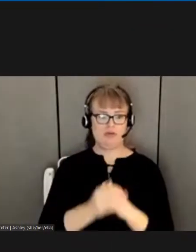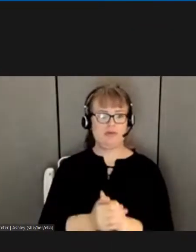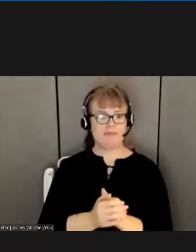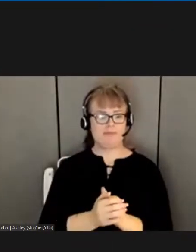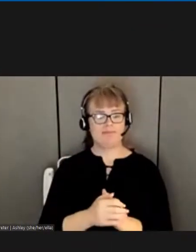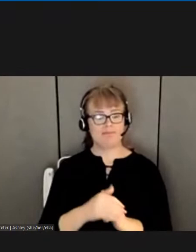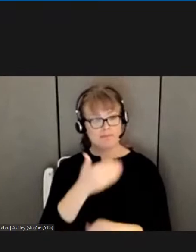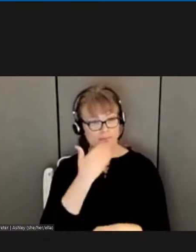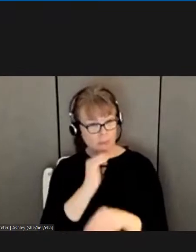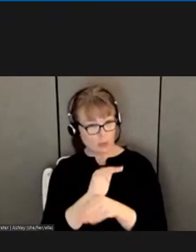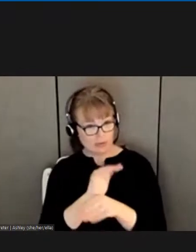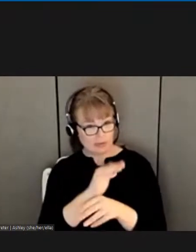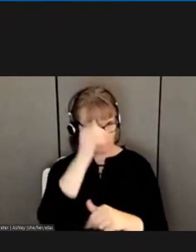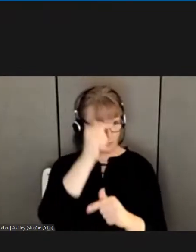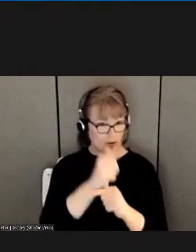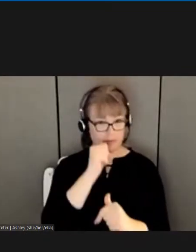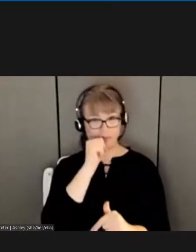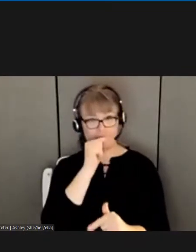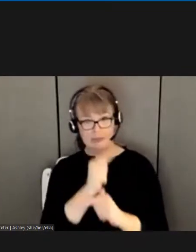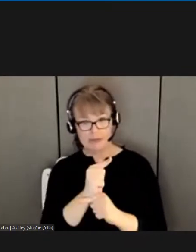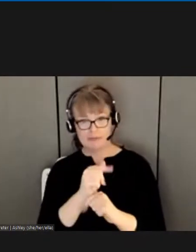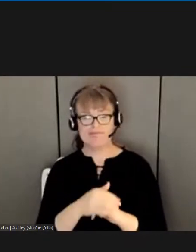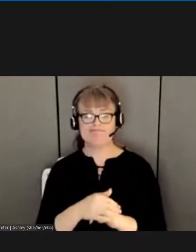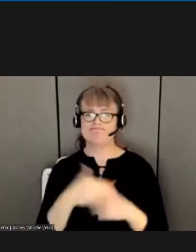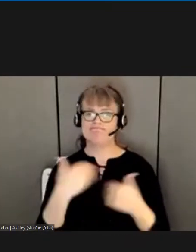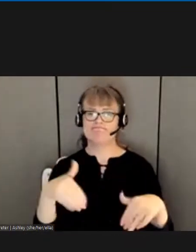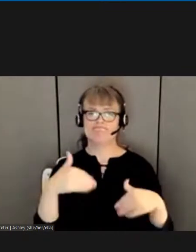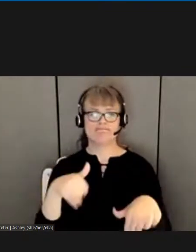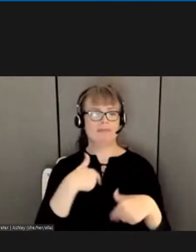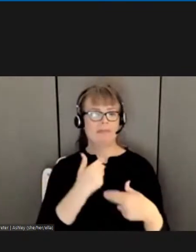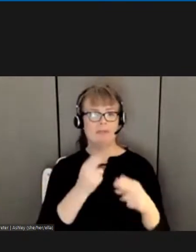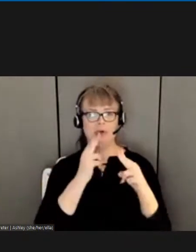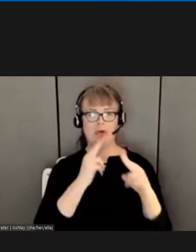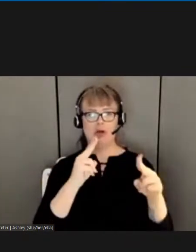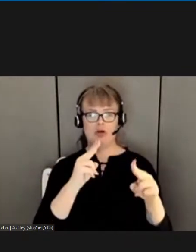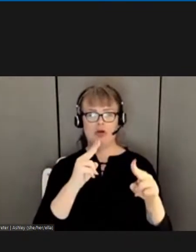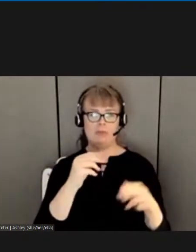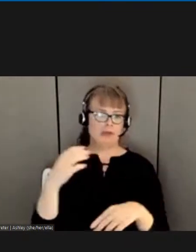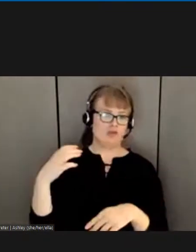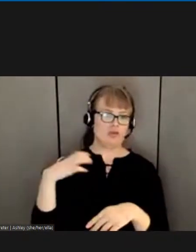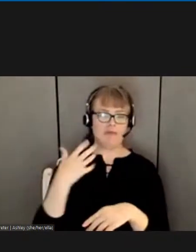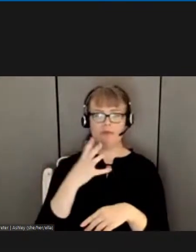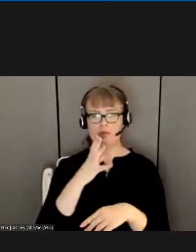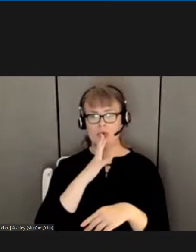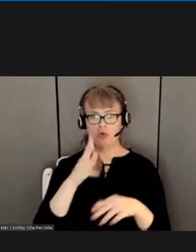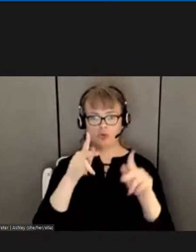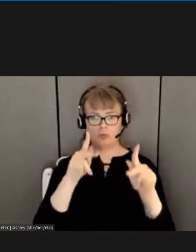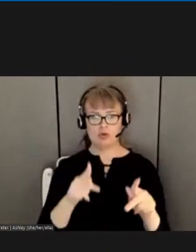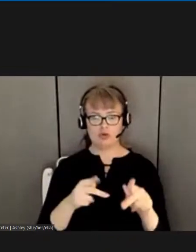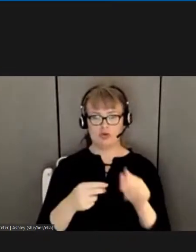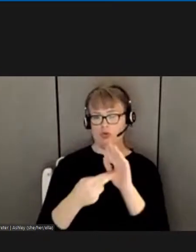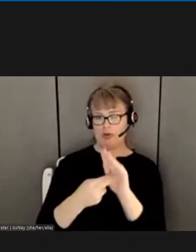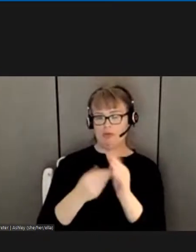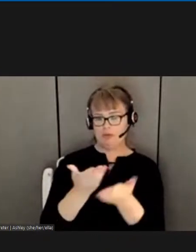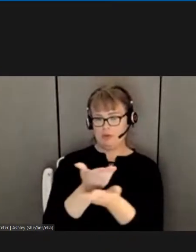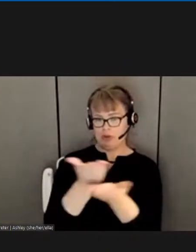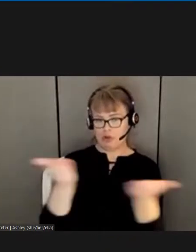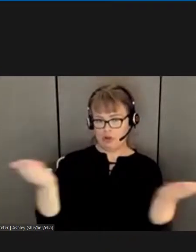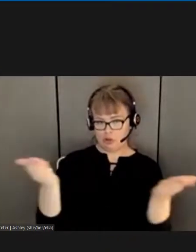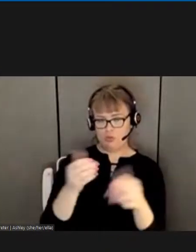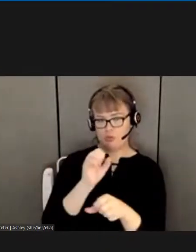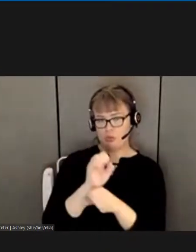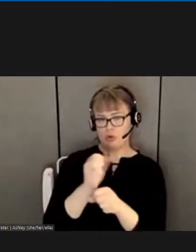uh i'm just honored to be the chief spokesperson to be able to represent you and work with this core committee